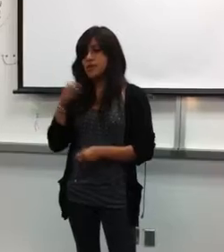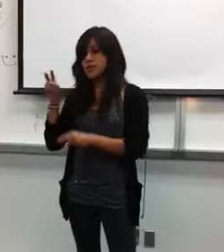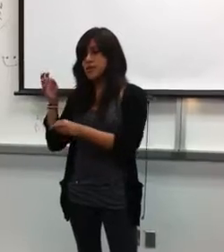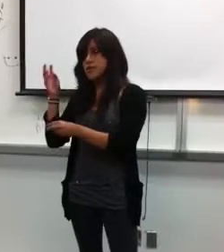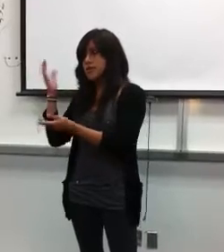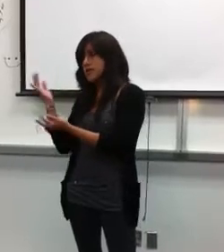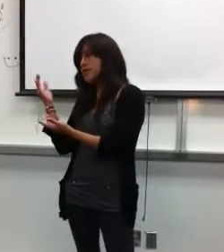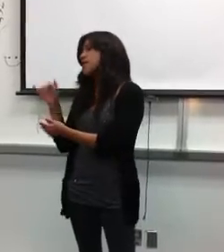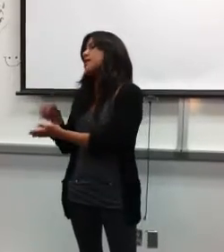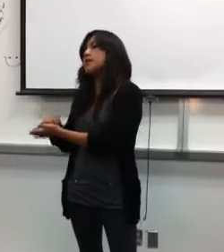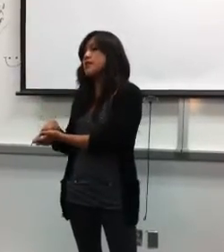every night.